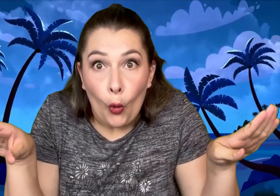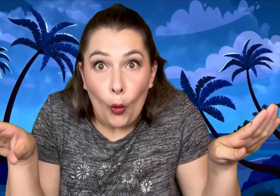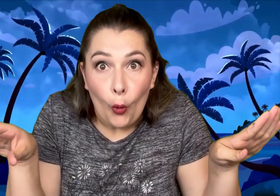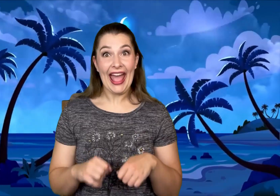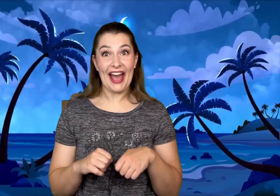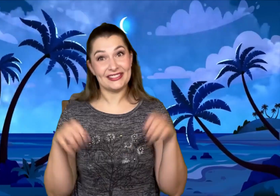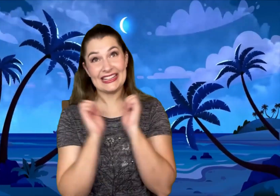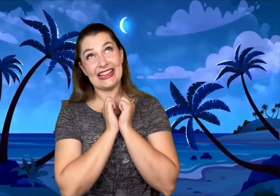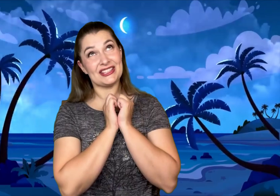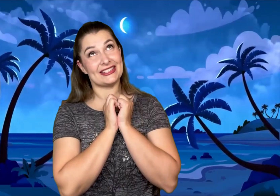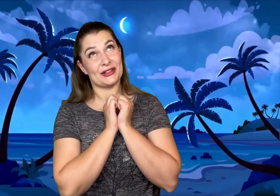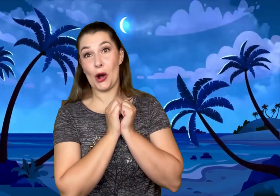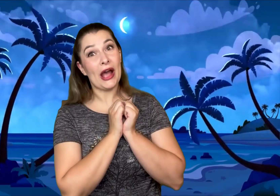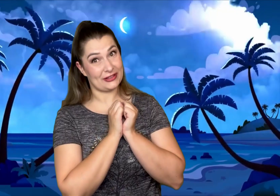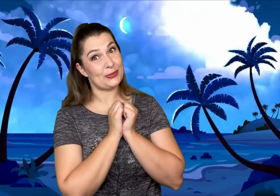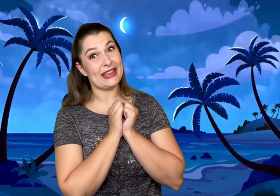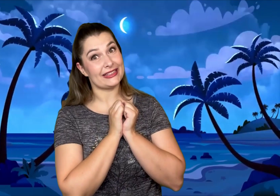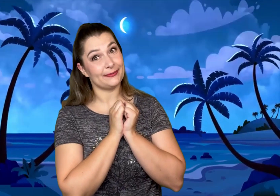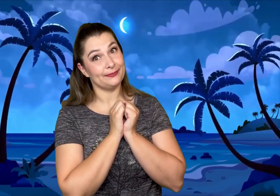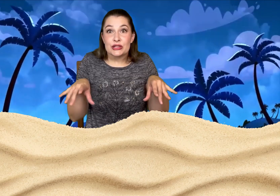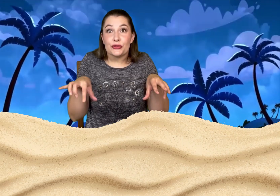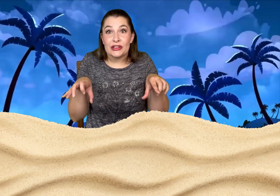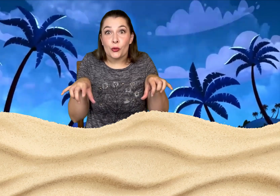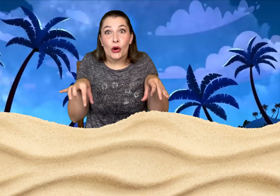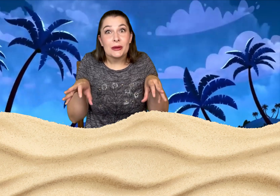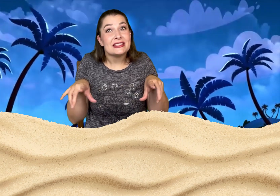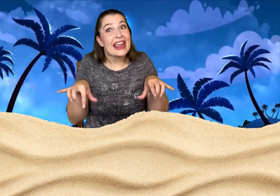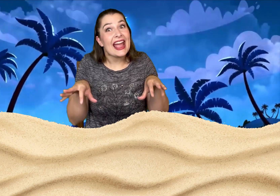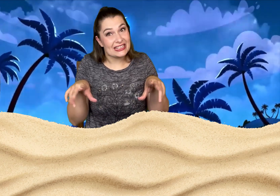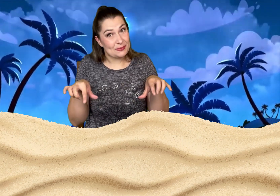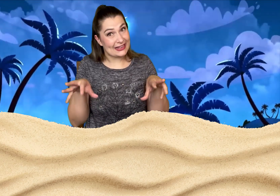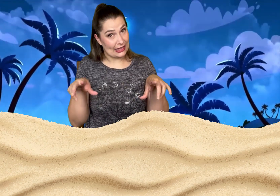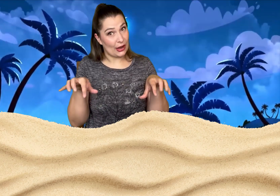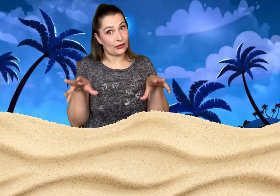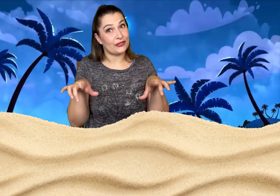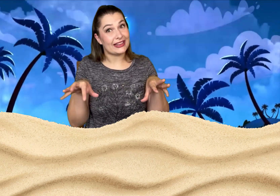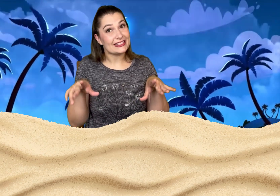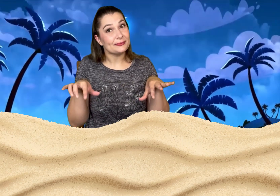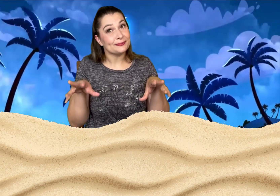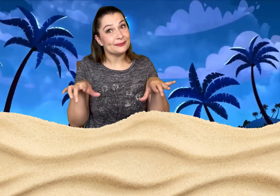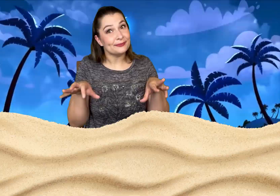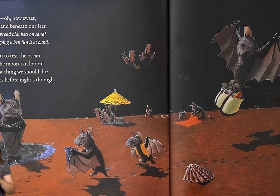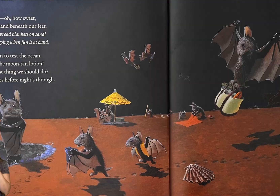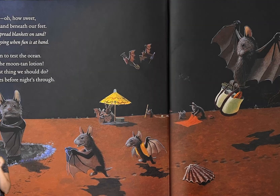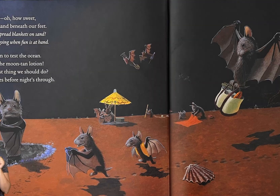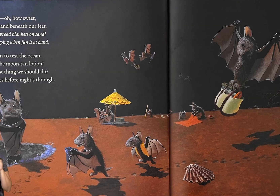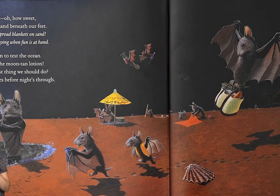How delicious! Oh how sweet! To feel warm sand beneath our feet Quick! Set